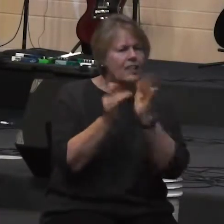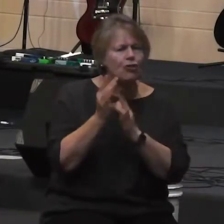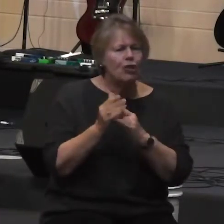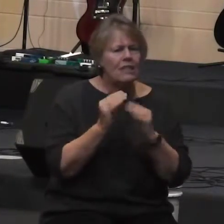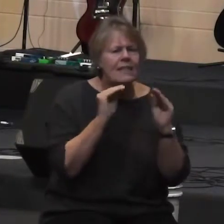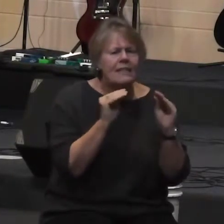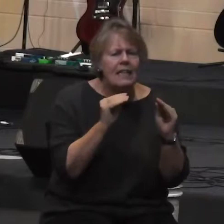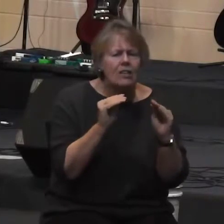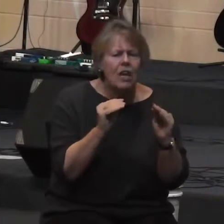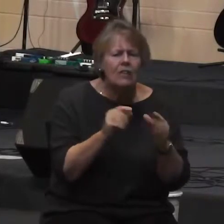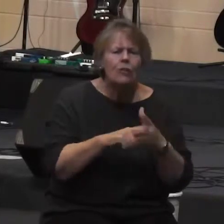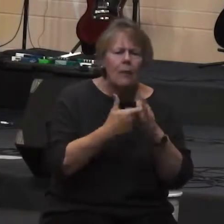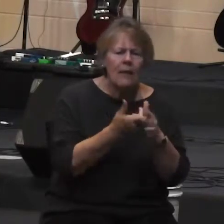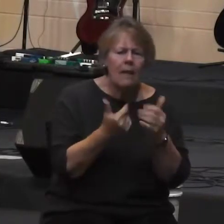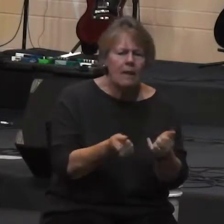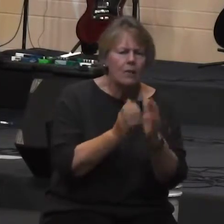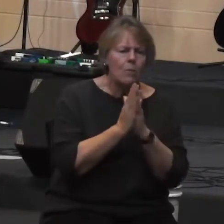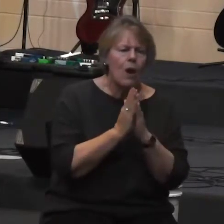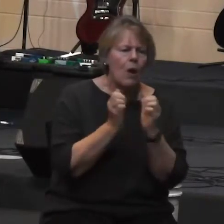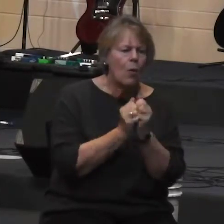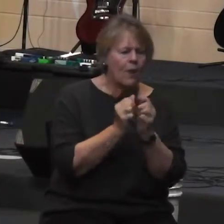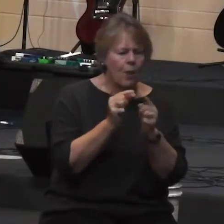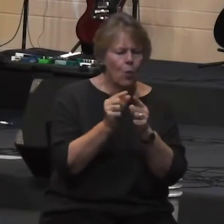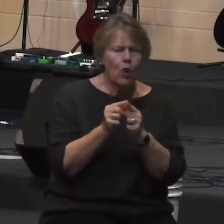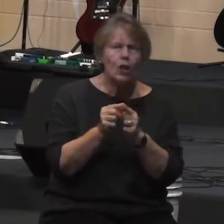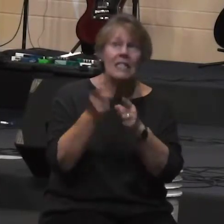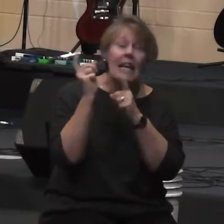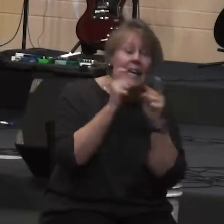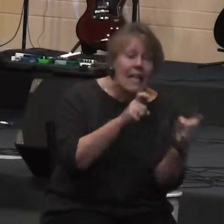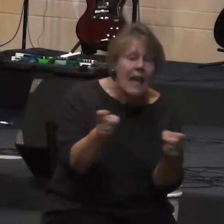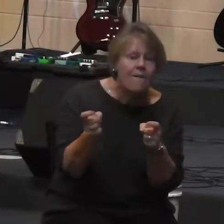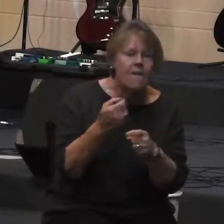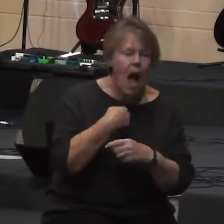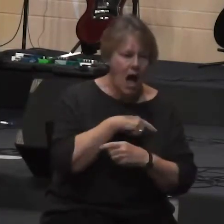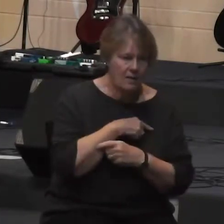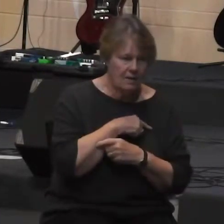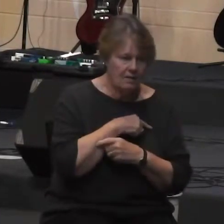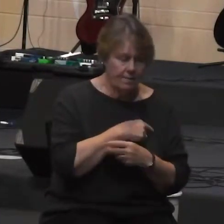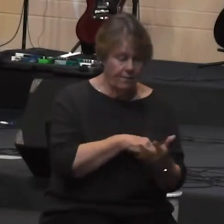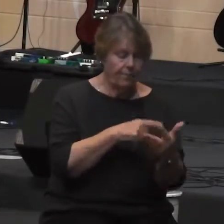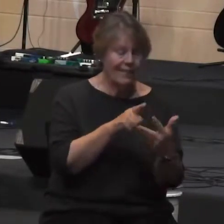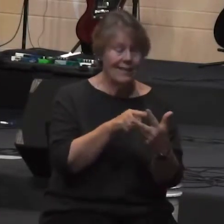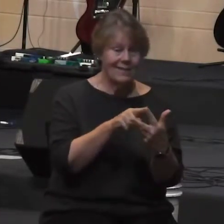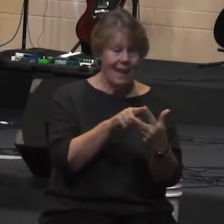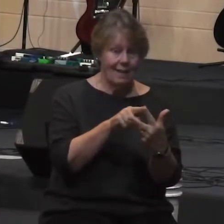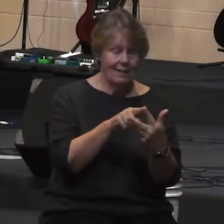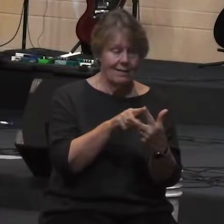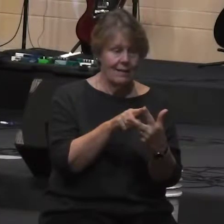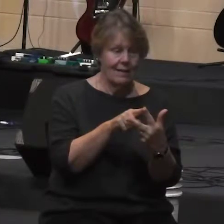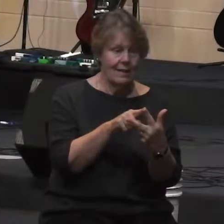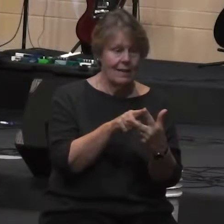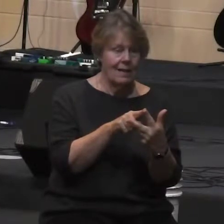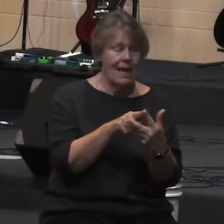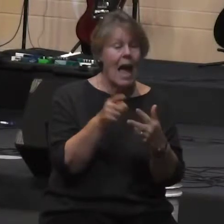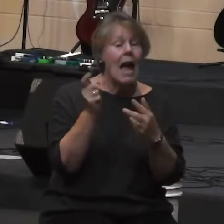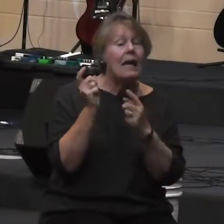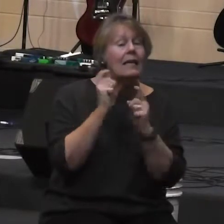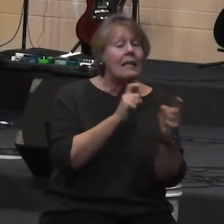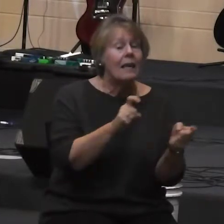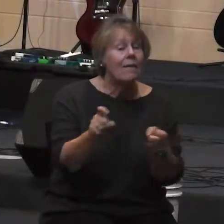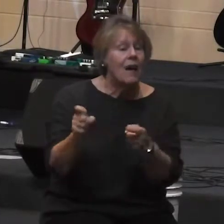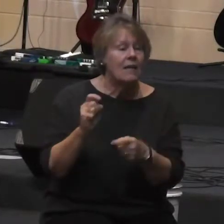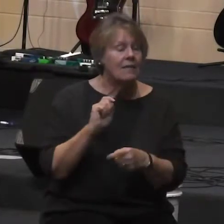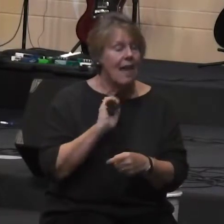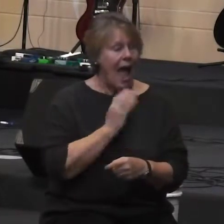with the words give us? Second part, today our daily. Why is it that